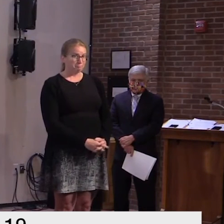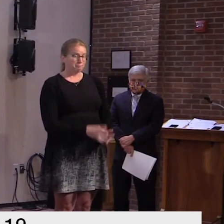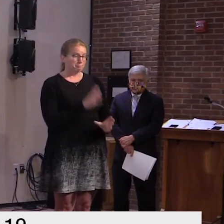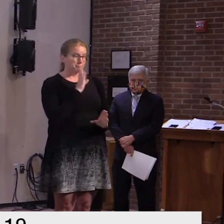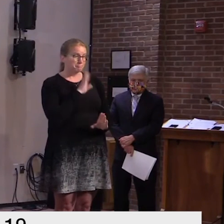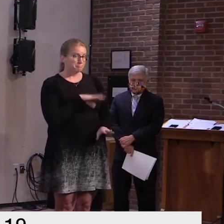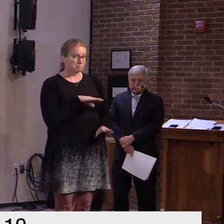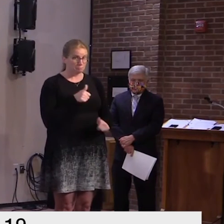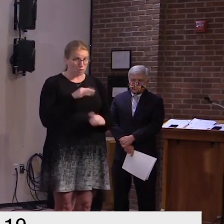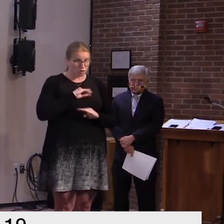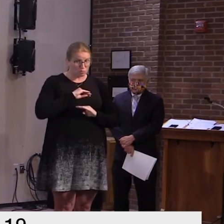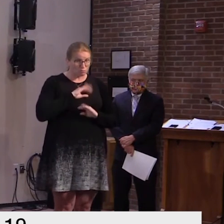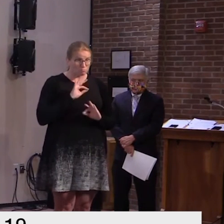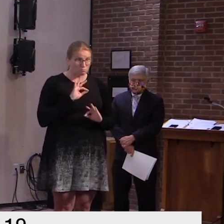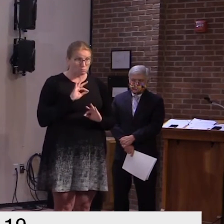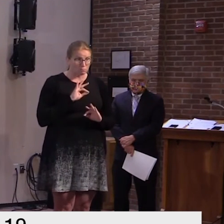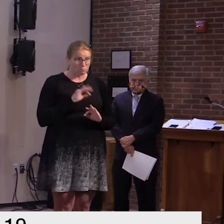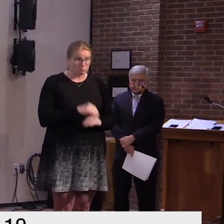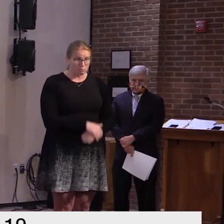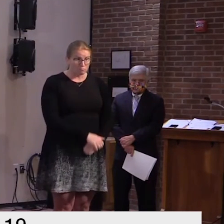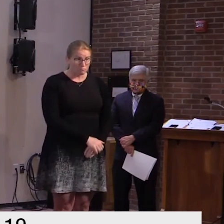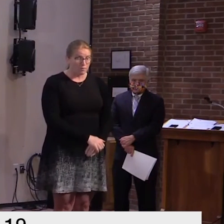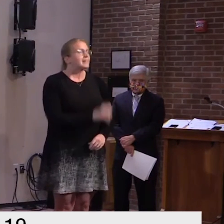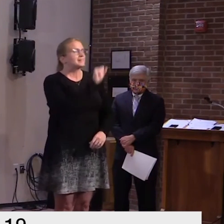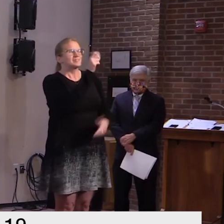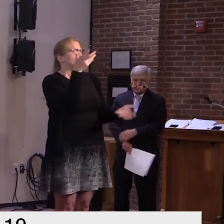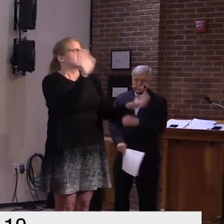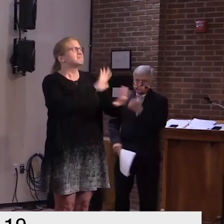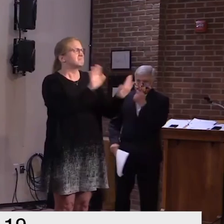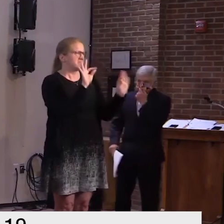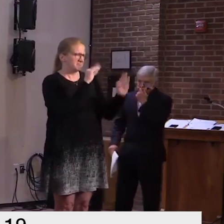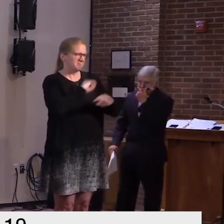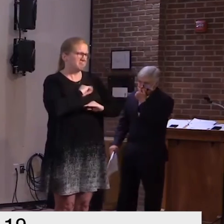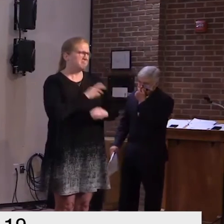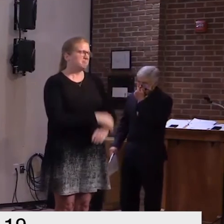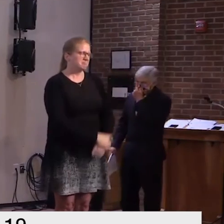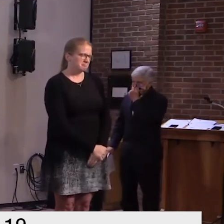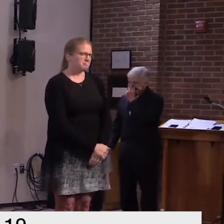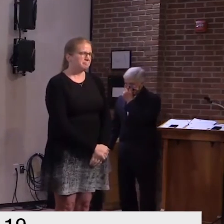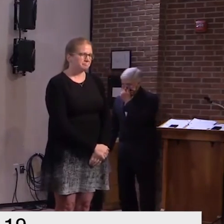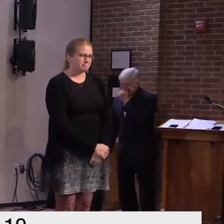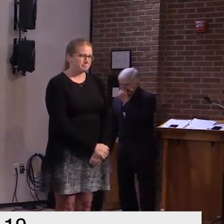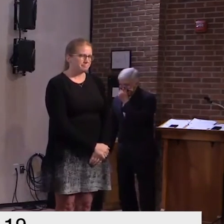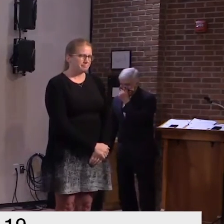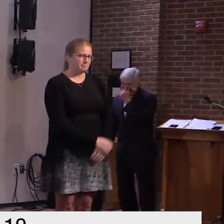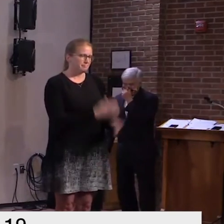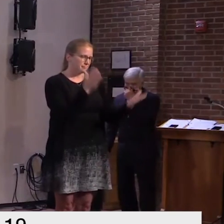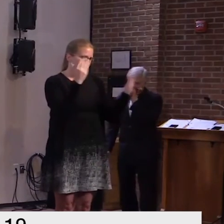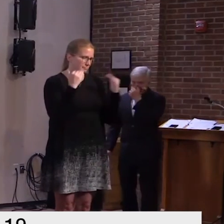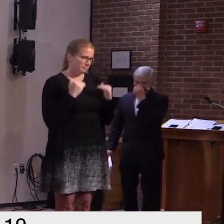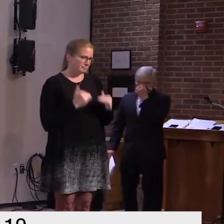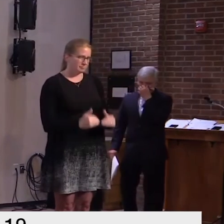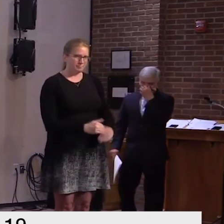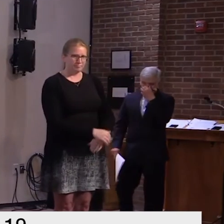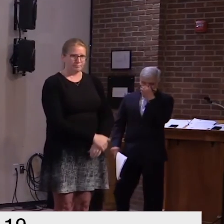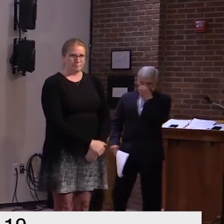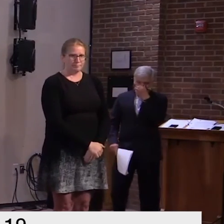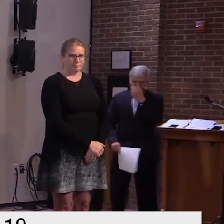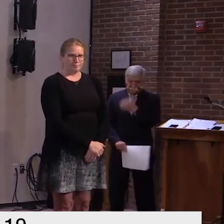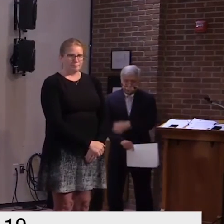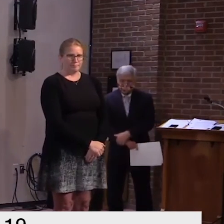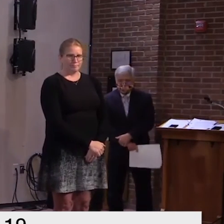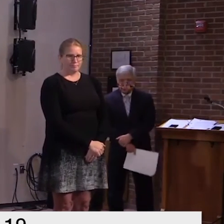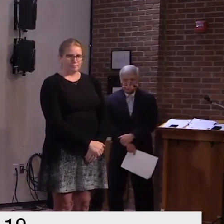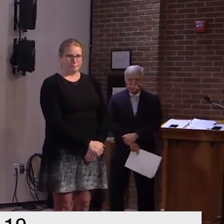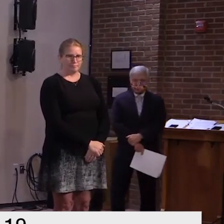all set aaron yes that's interesting all right tim vermont business magazine